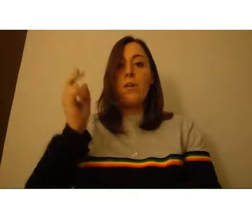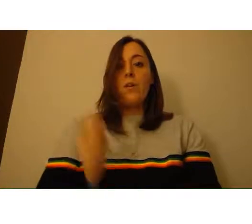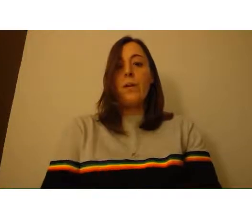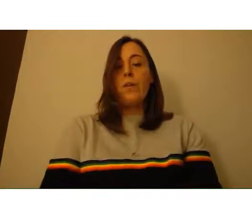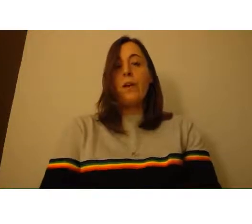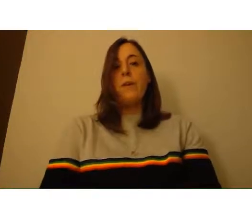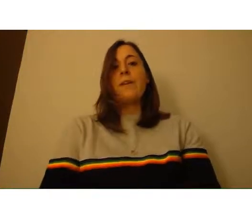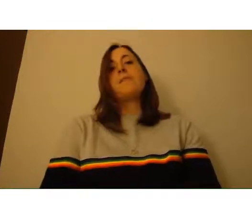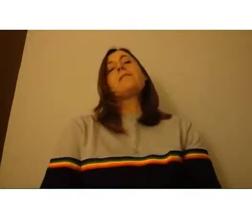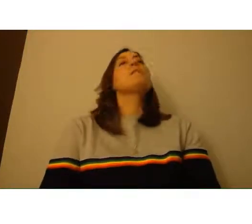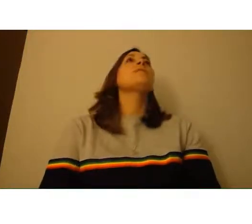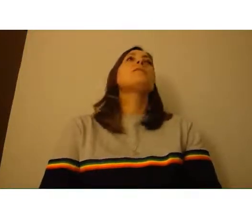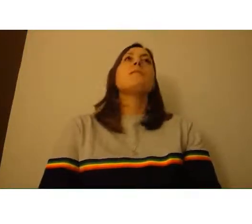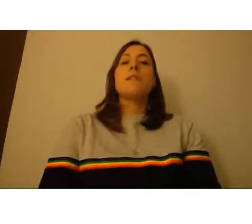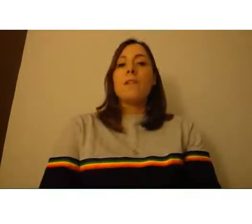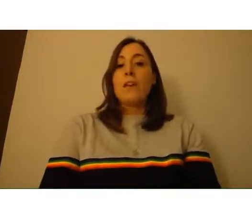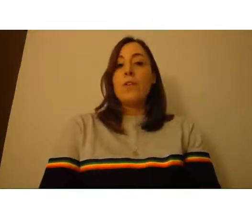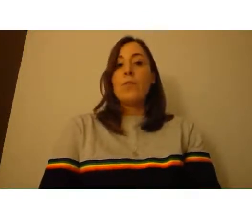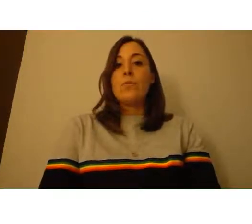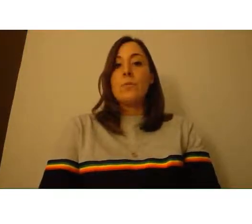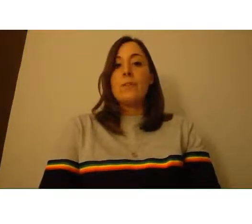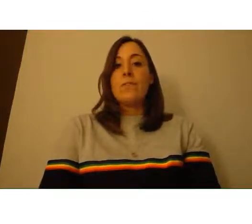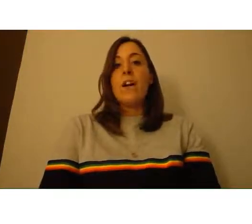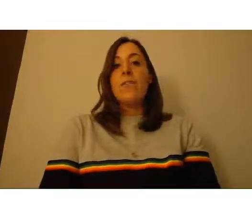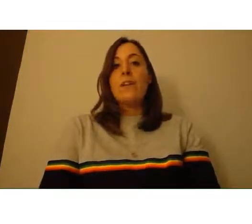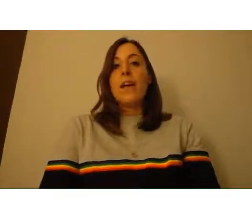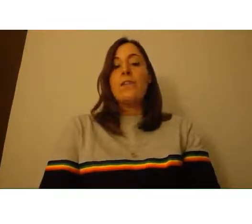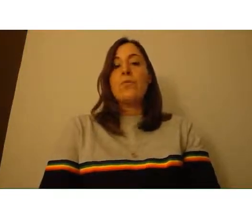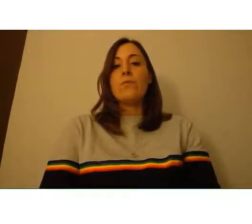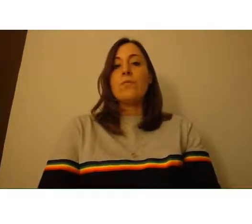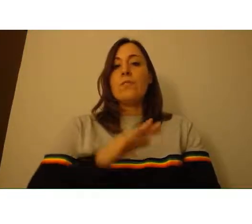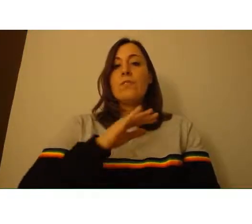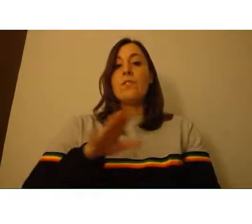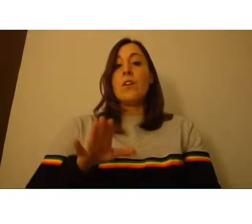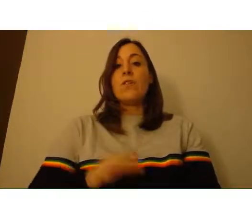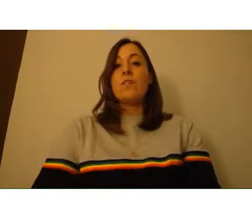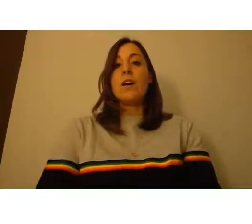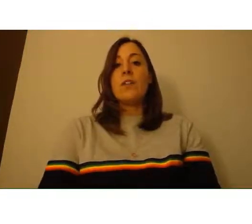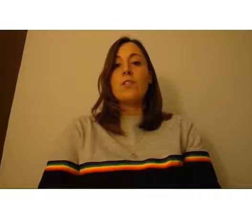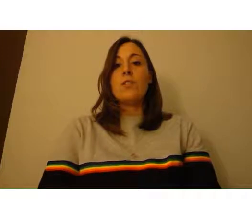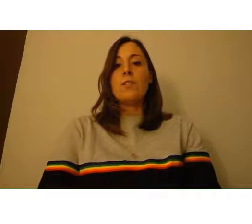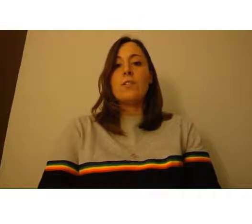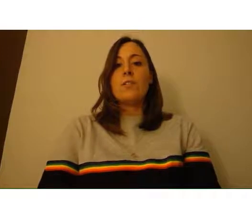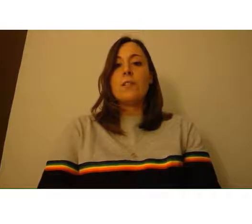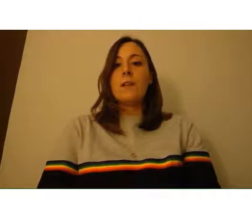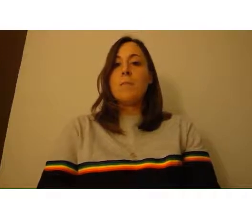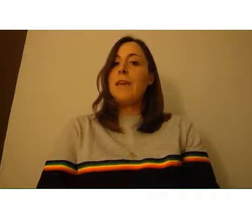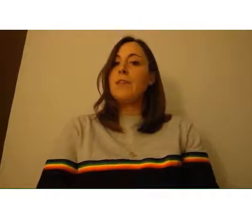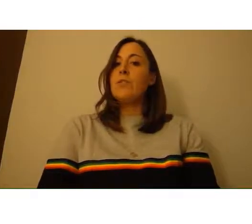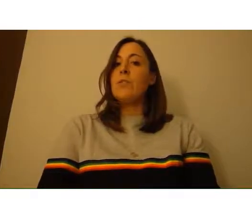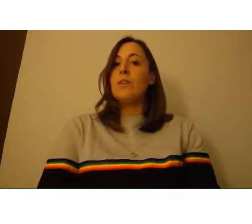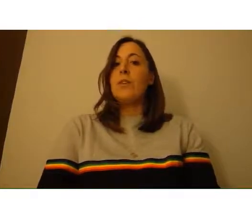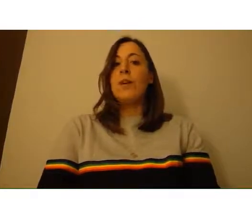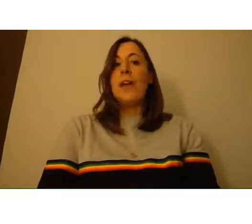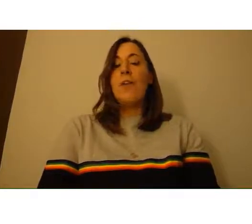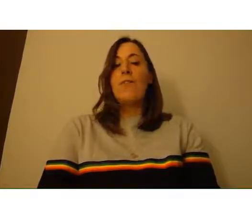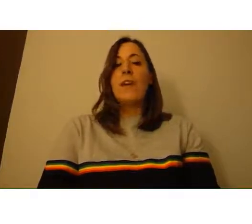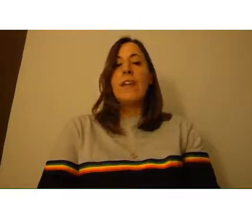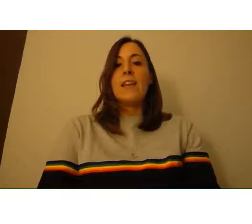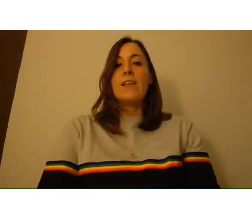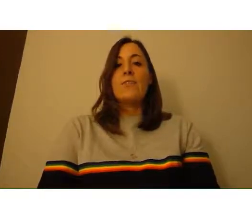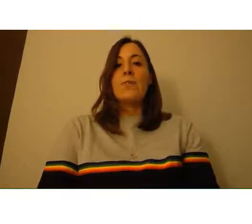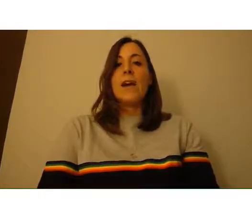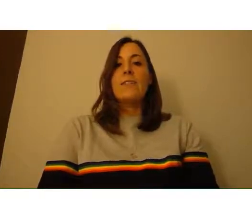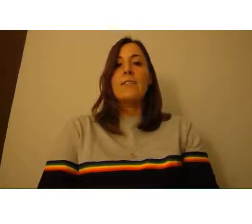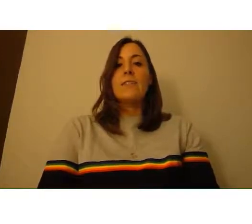and look where you're going. There could also be fire and candles so don't touch. Make sure that you look out